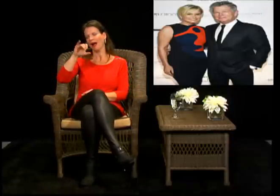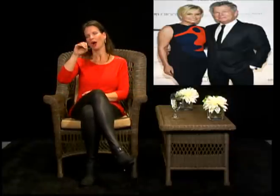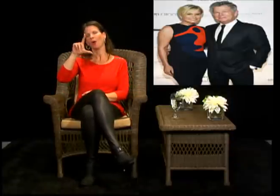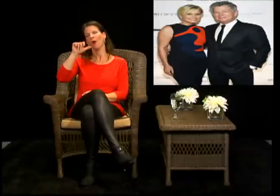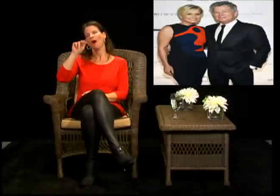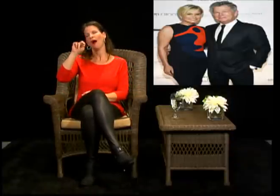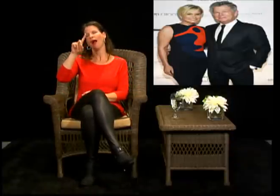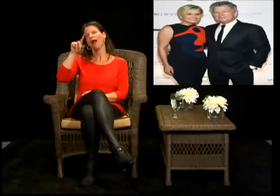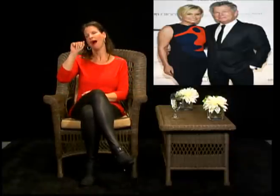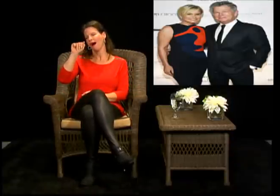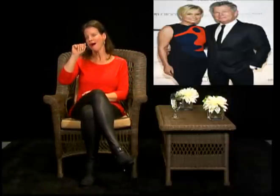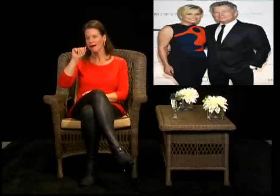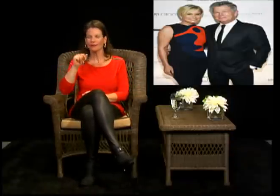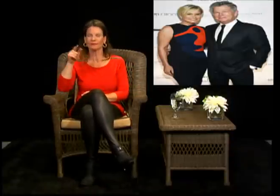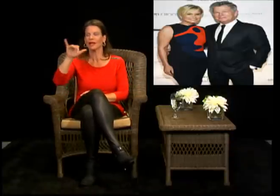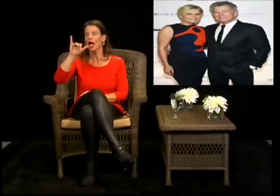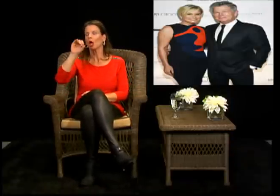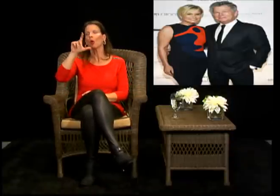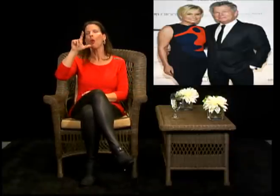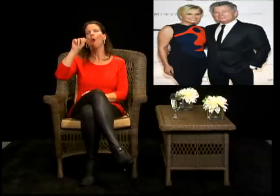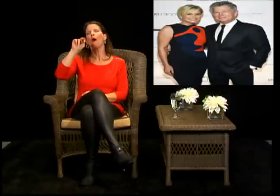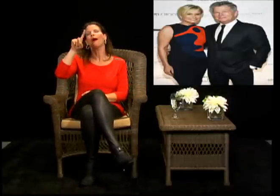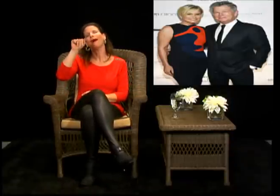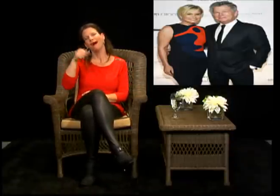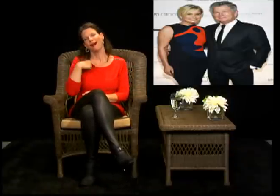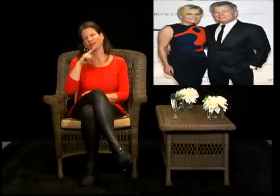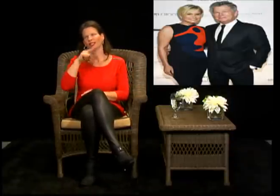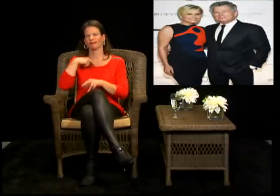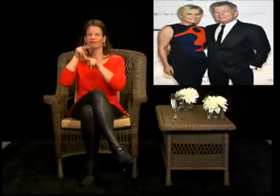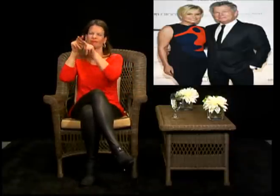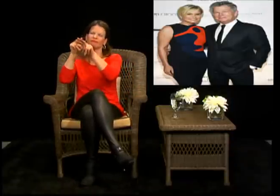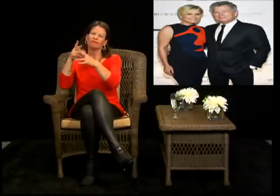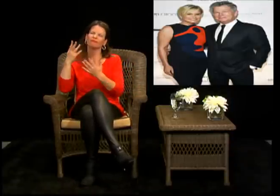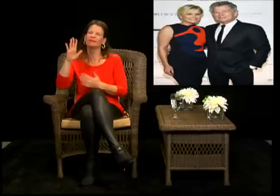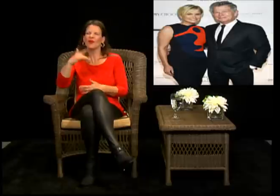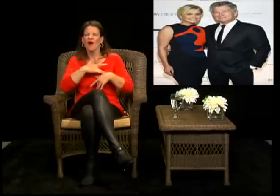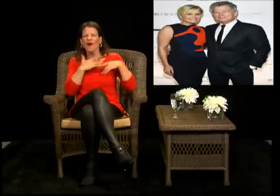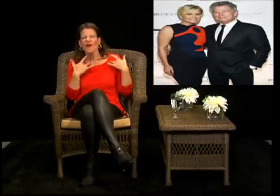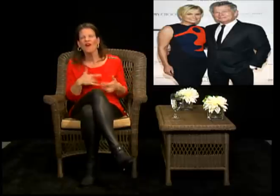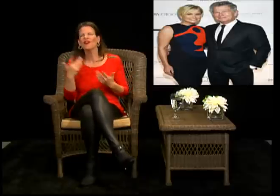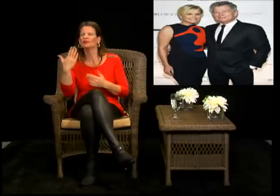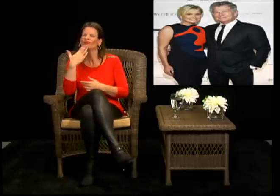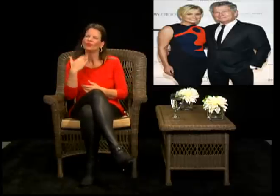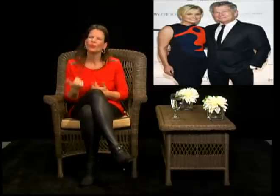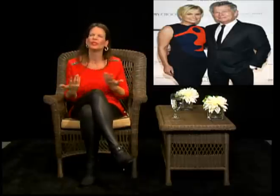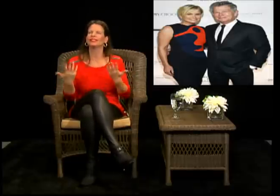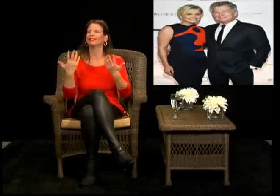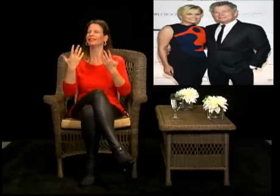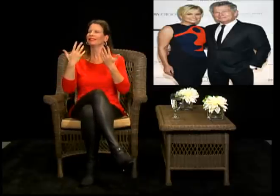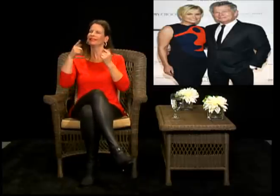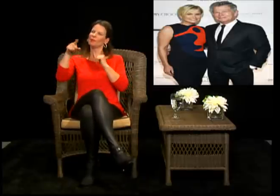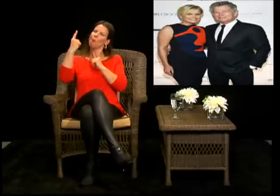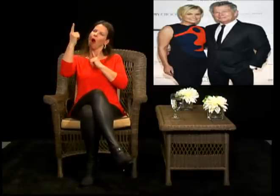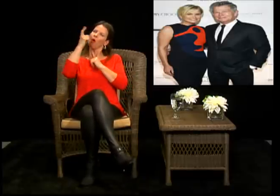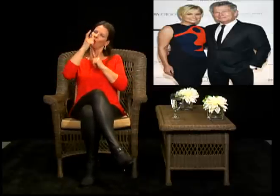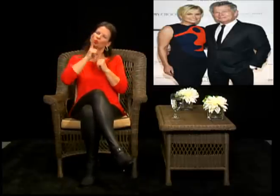um, unfortunately, Yolanda, um, Foster, I've been watching